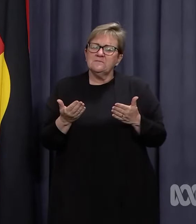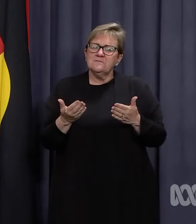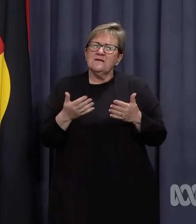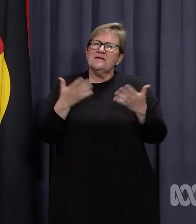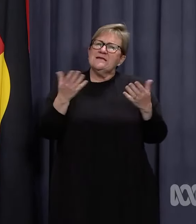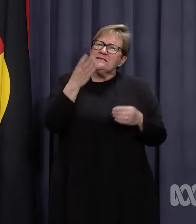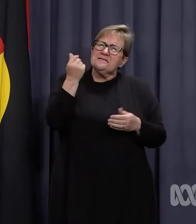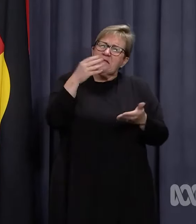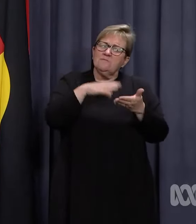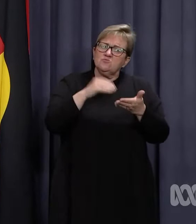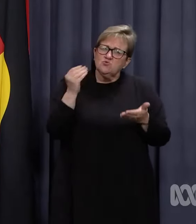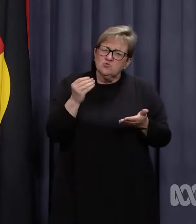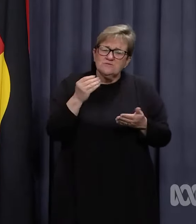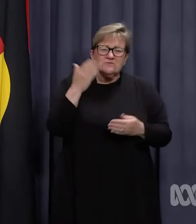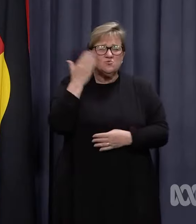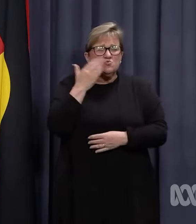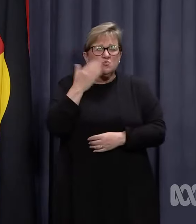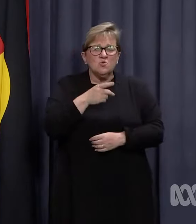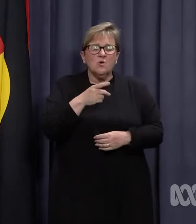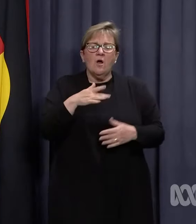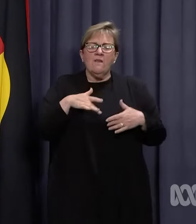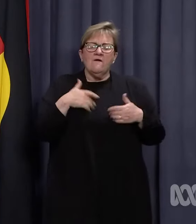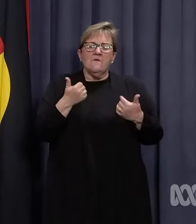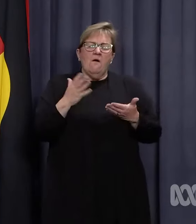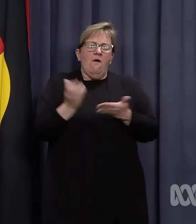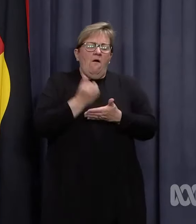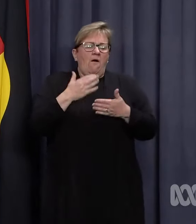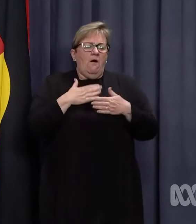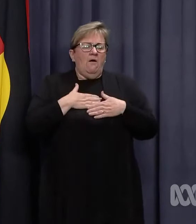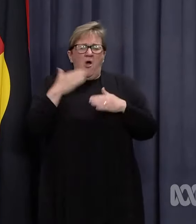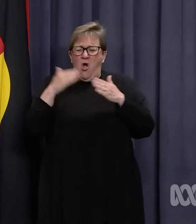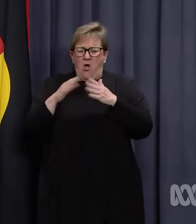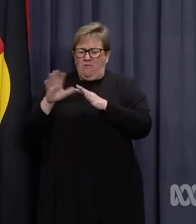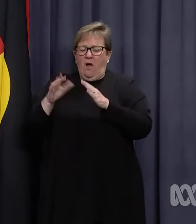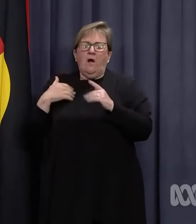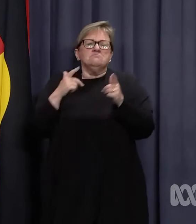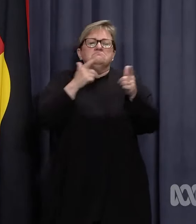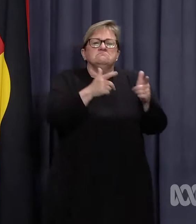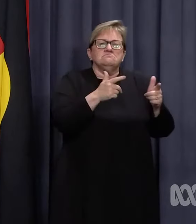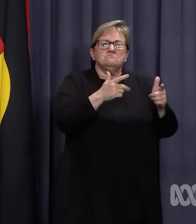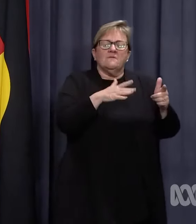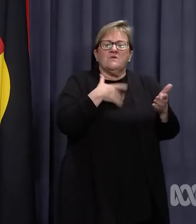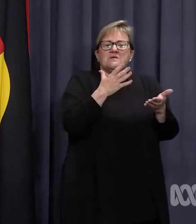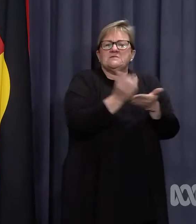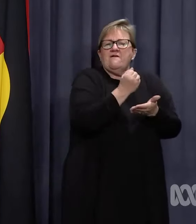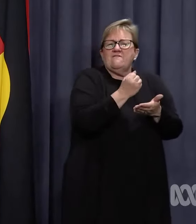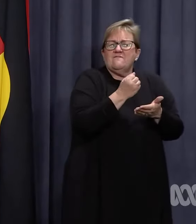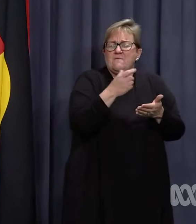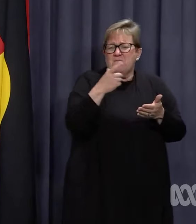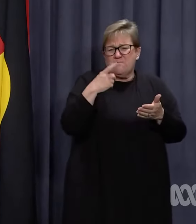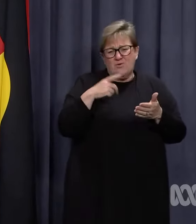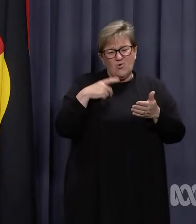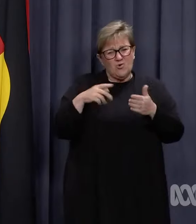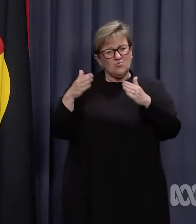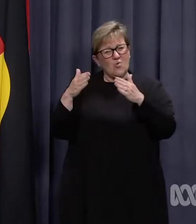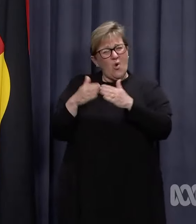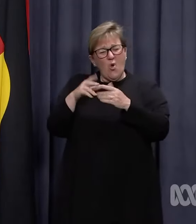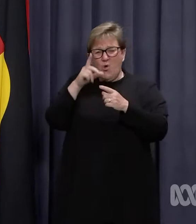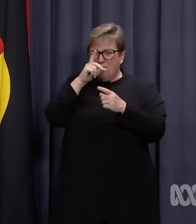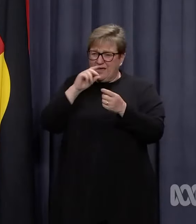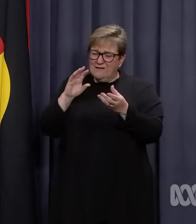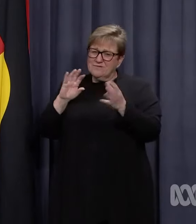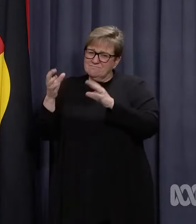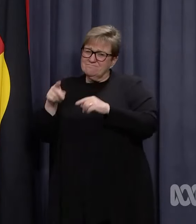For some students, schools are a refuge and a safe place away from the dangers that can exist in their own homes